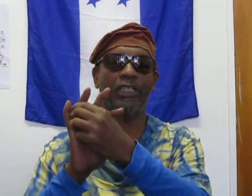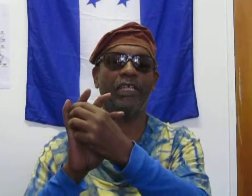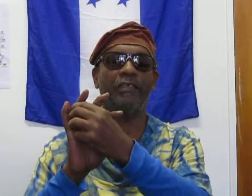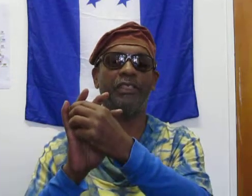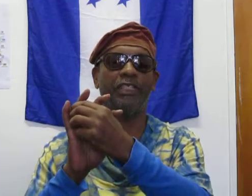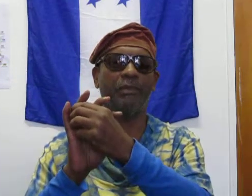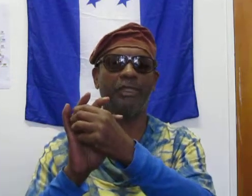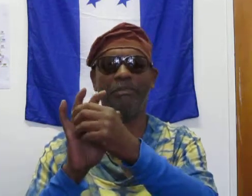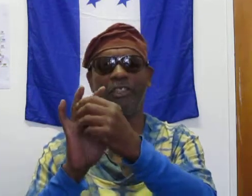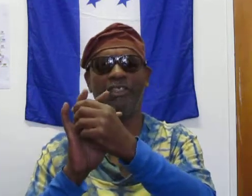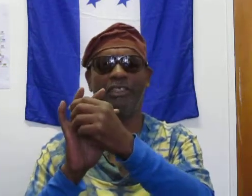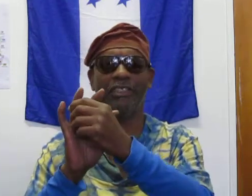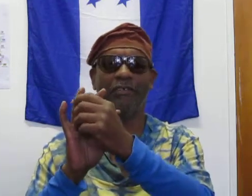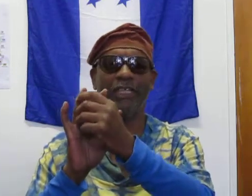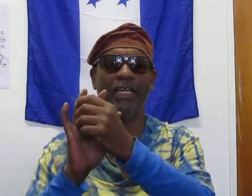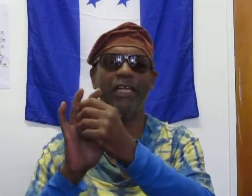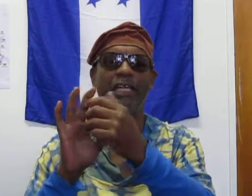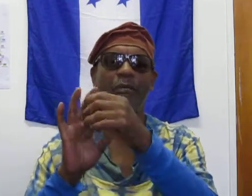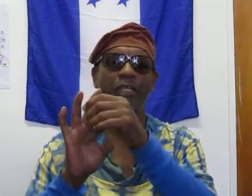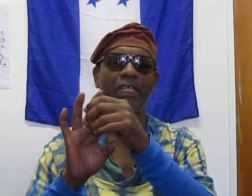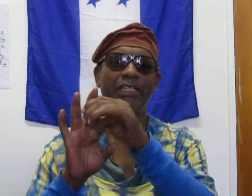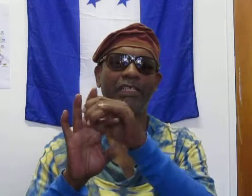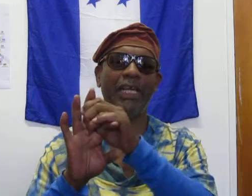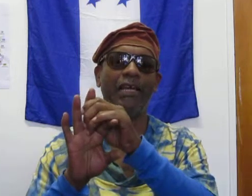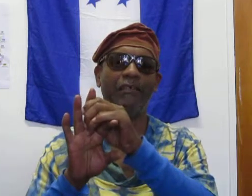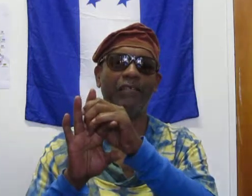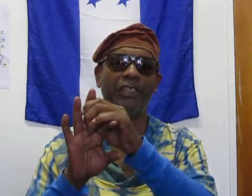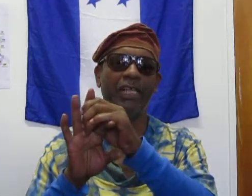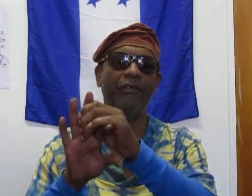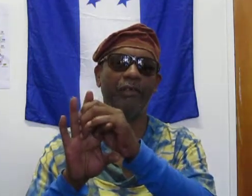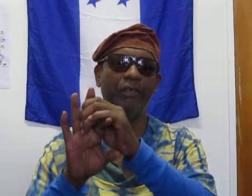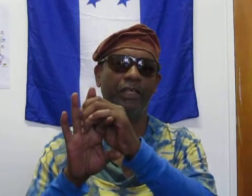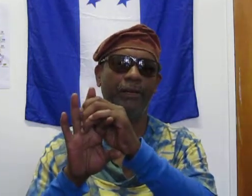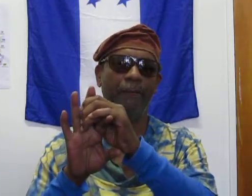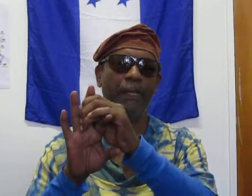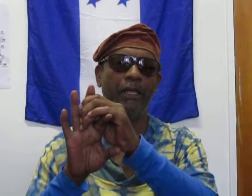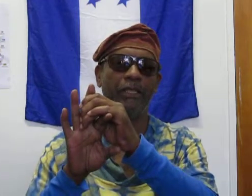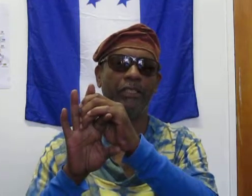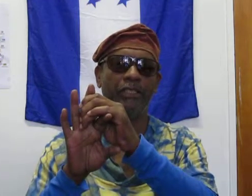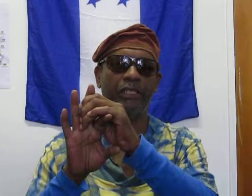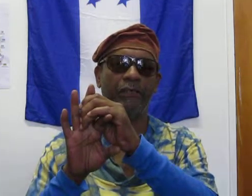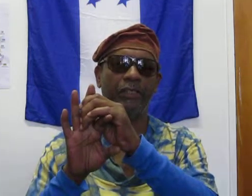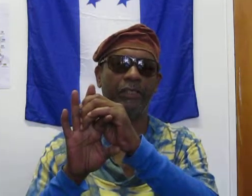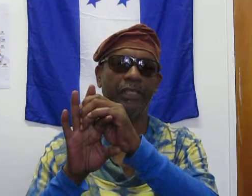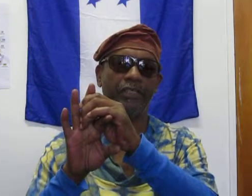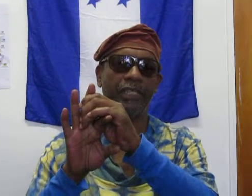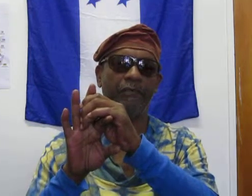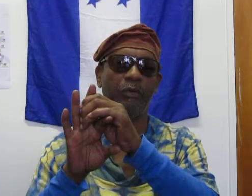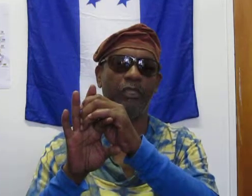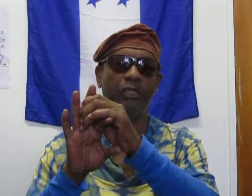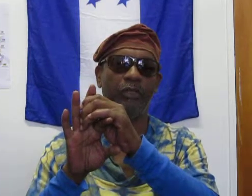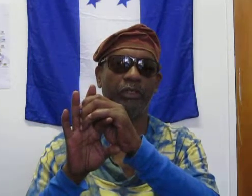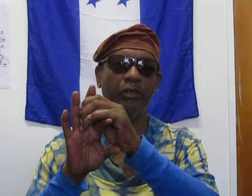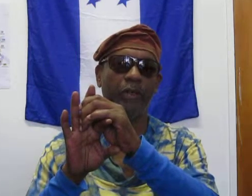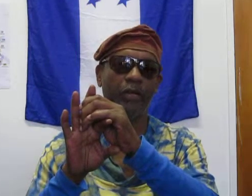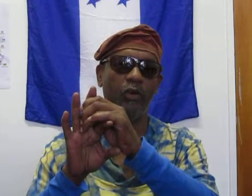executive sets up commissions and stuff like that. But then the staff, the staffs or the legislative part, you know, when you go back home,